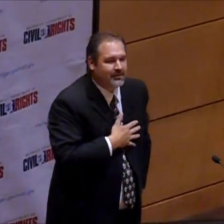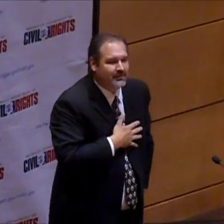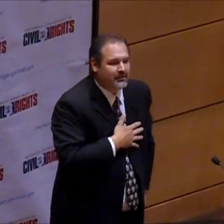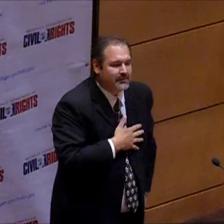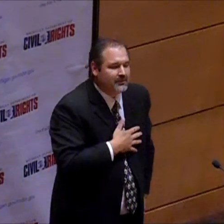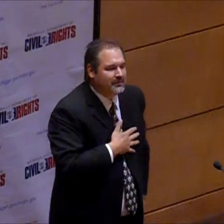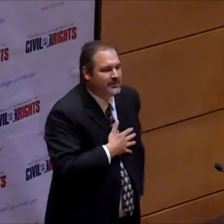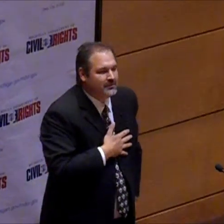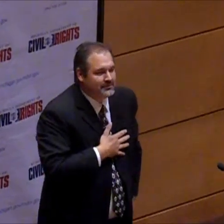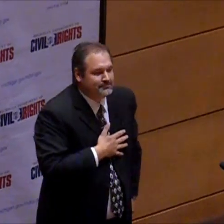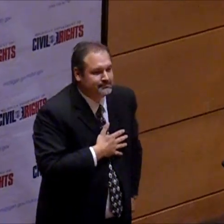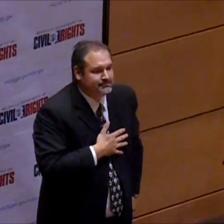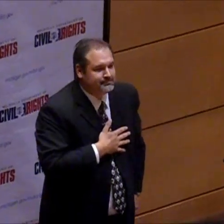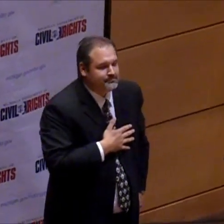me to let me know where I can park.